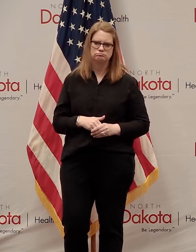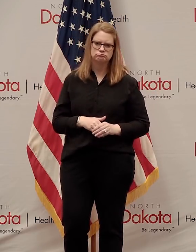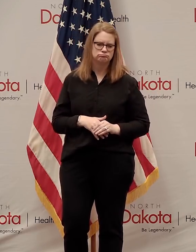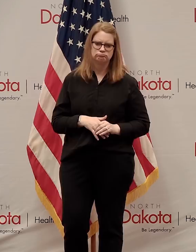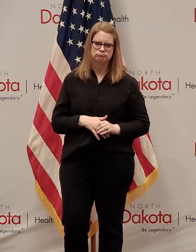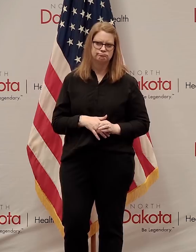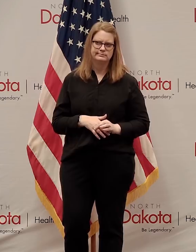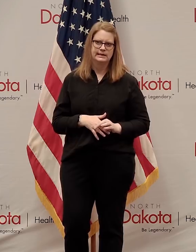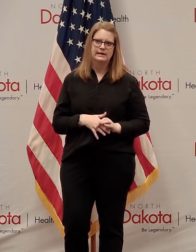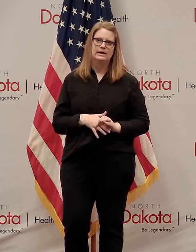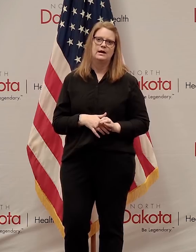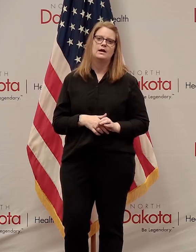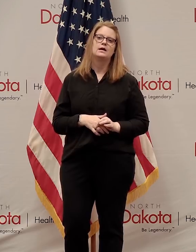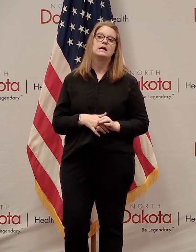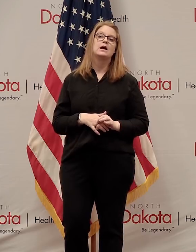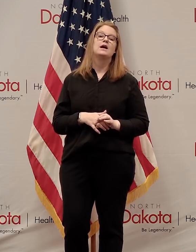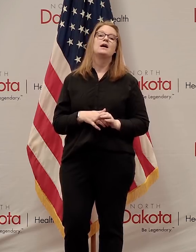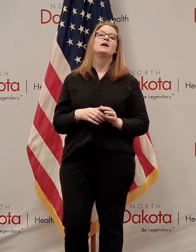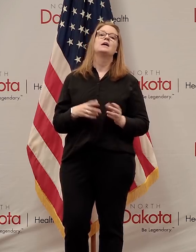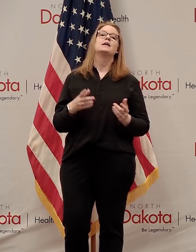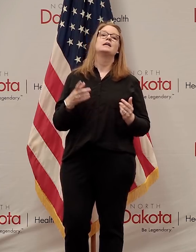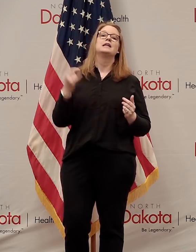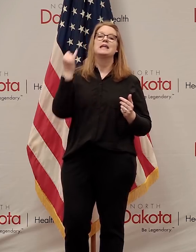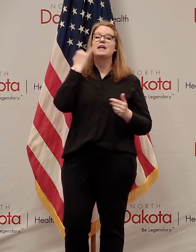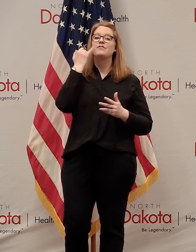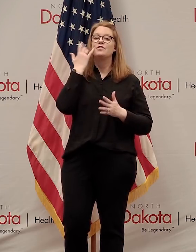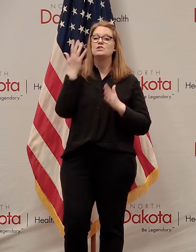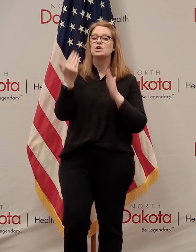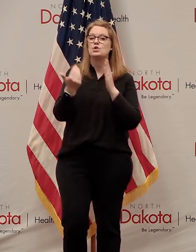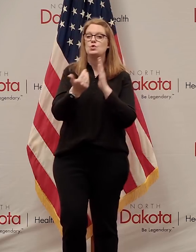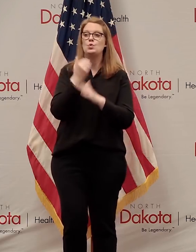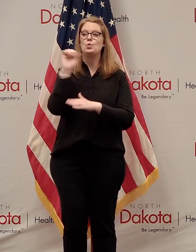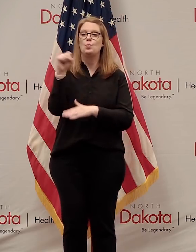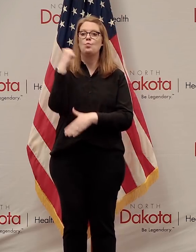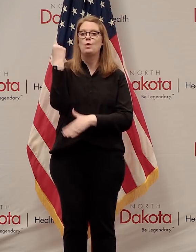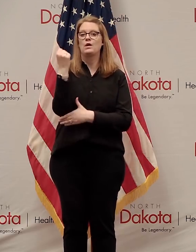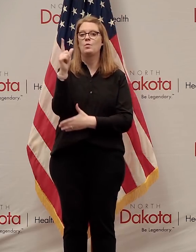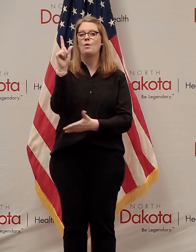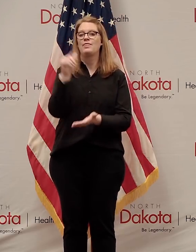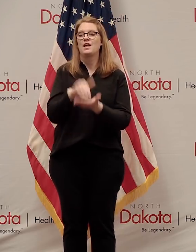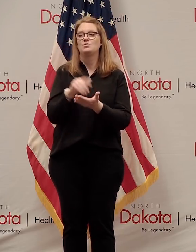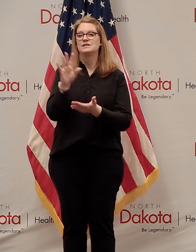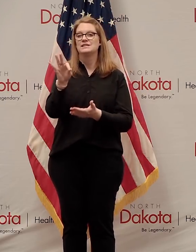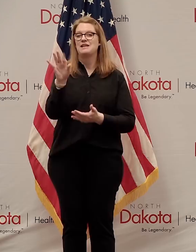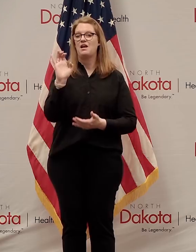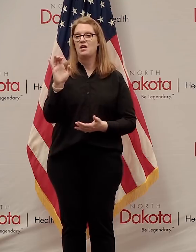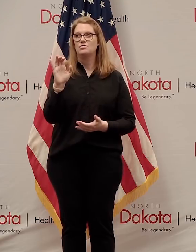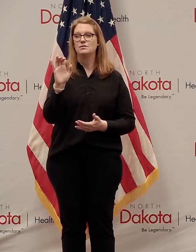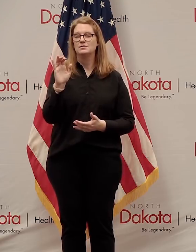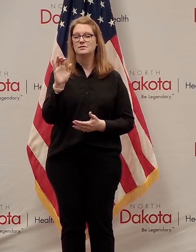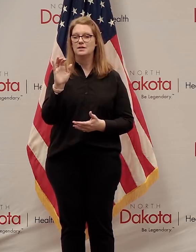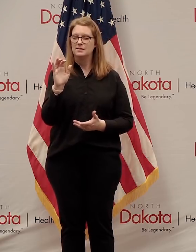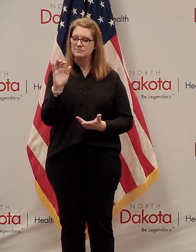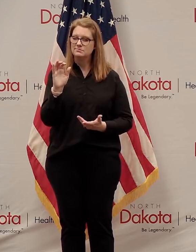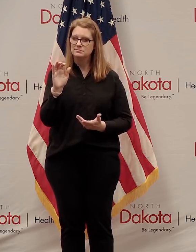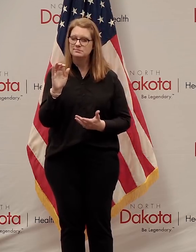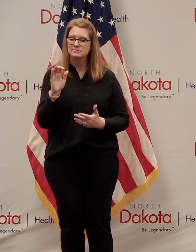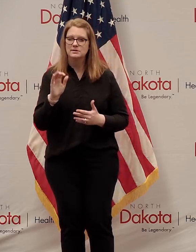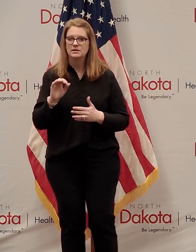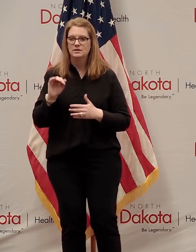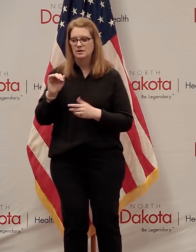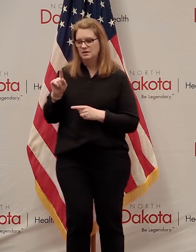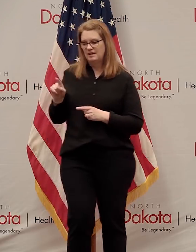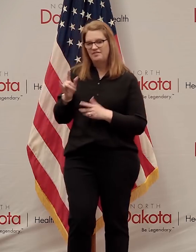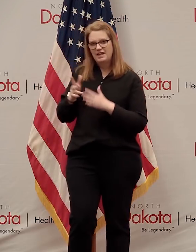I would anticipate if we got to a new record of, of 1900, that majority of the over 1100 that were